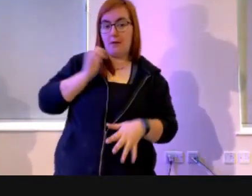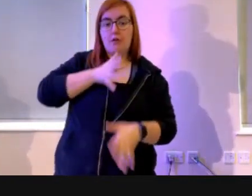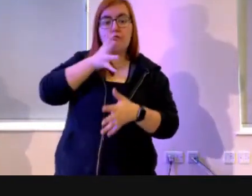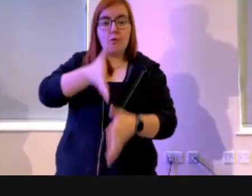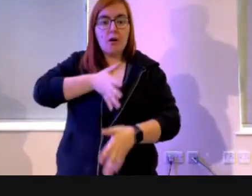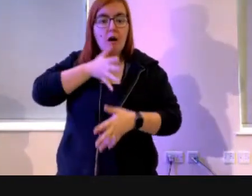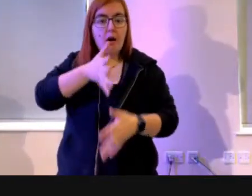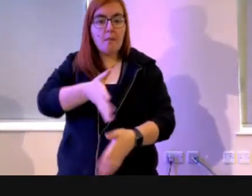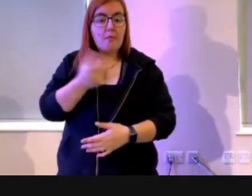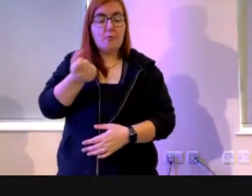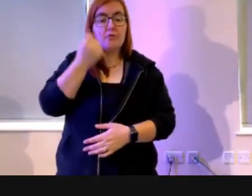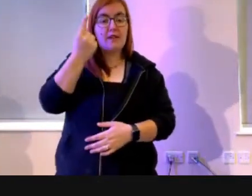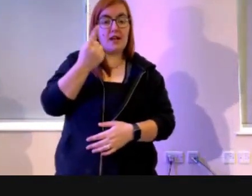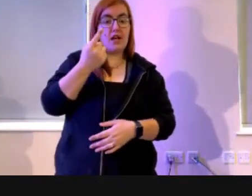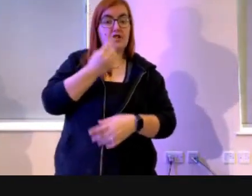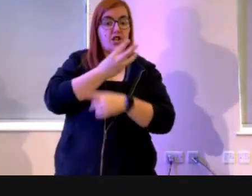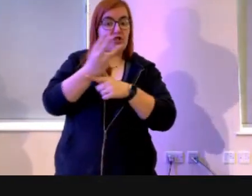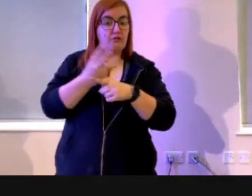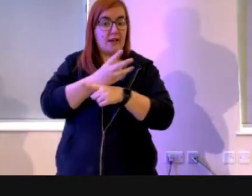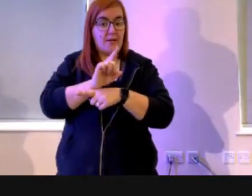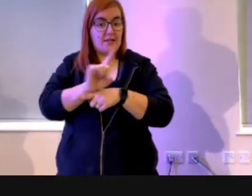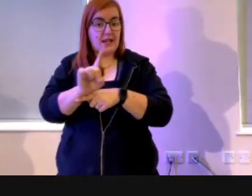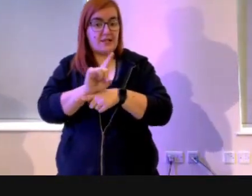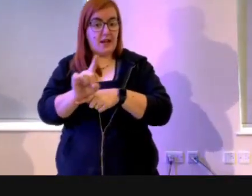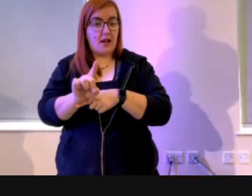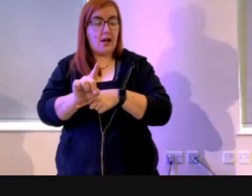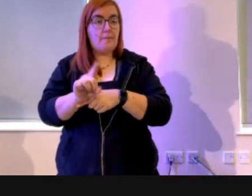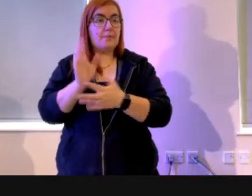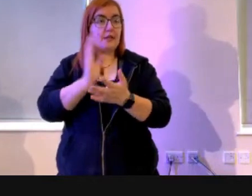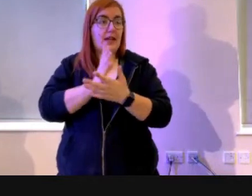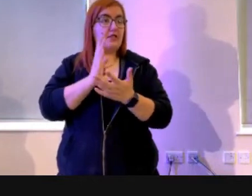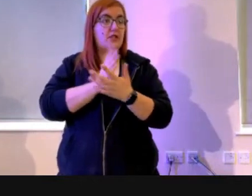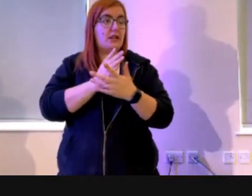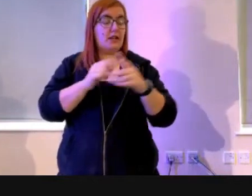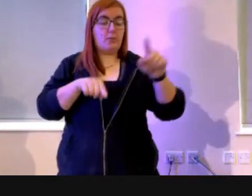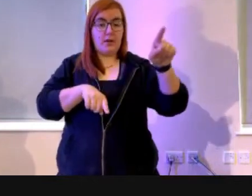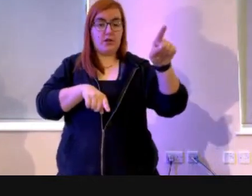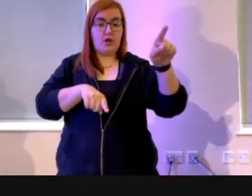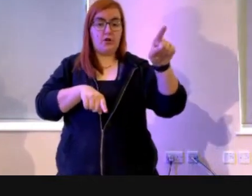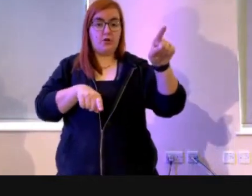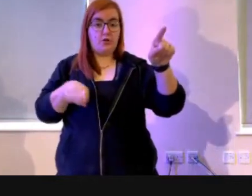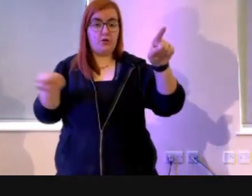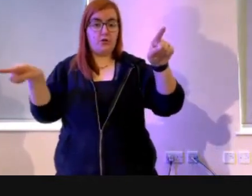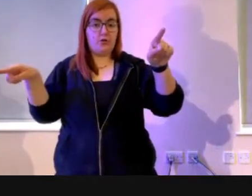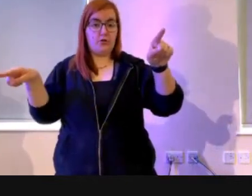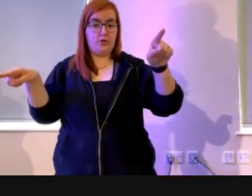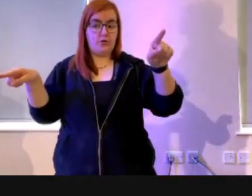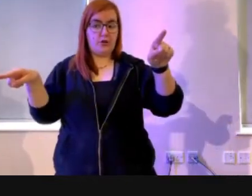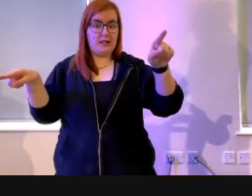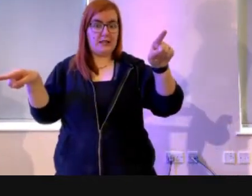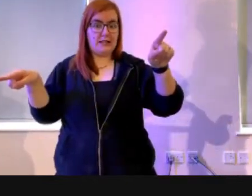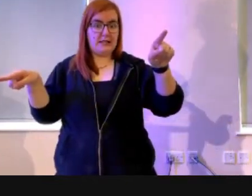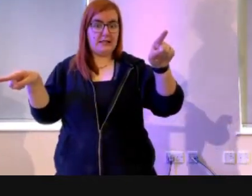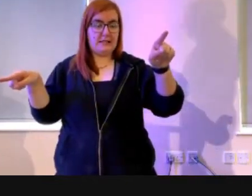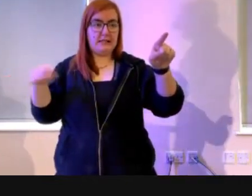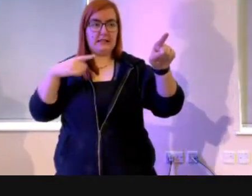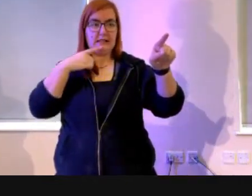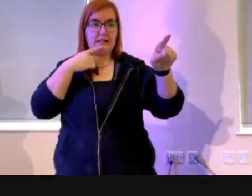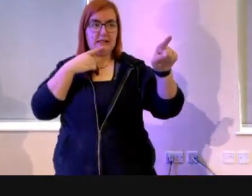realized three hours into the journey that we were further away from our destination than when we started. That is